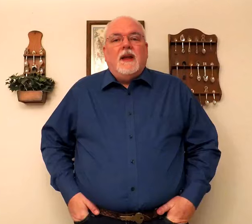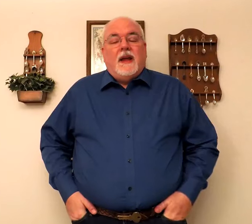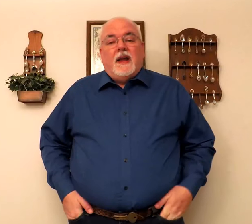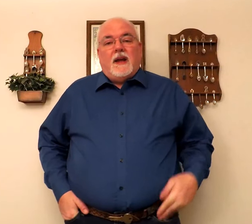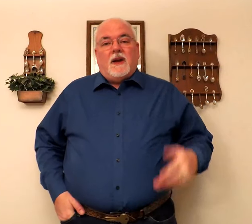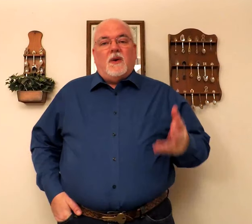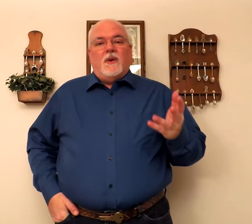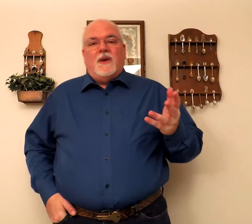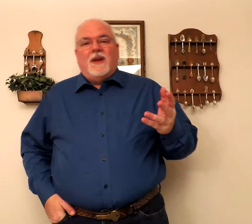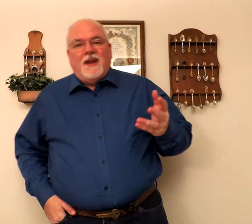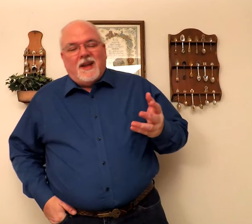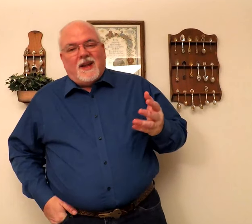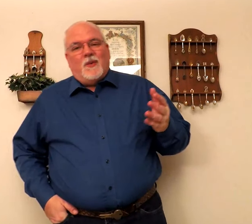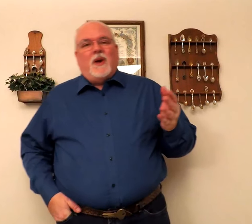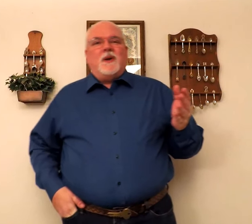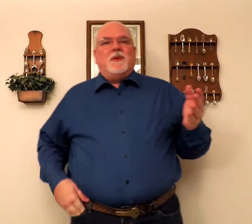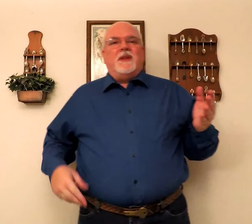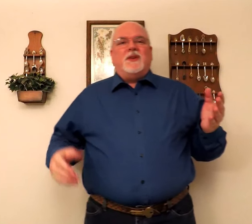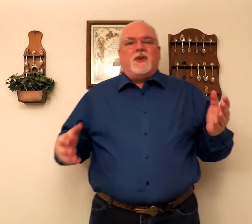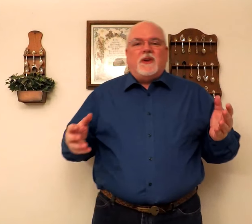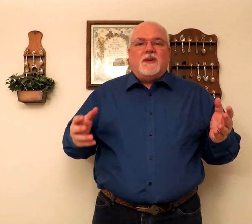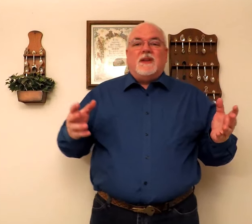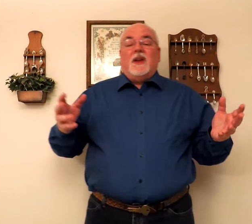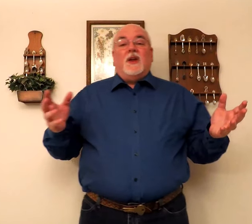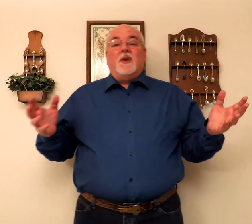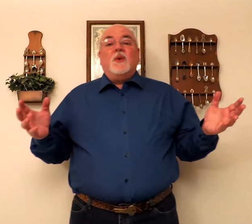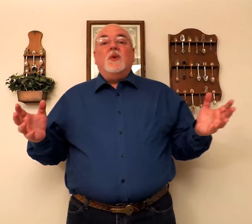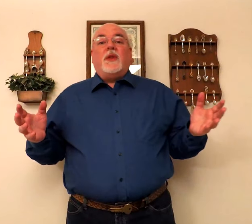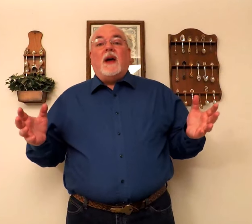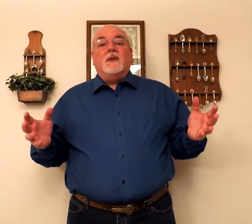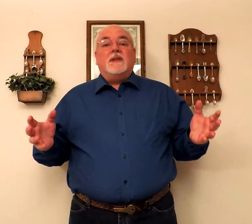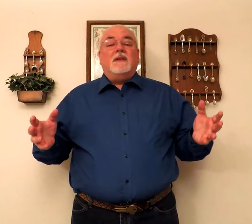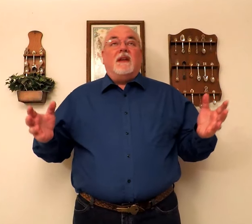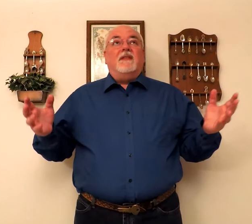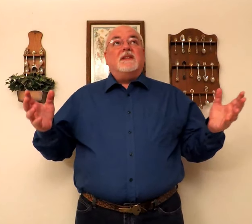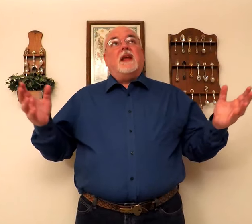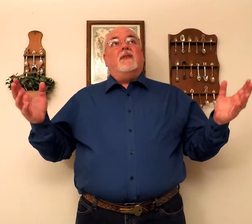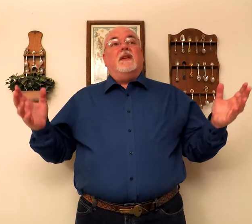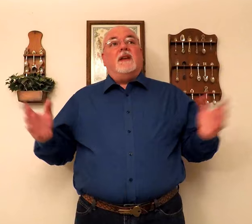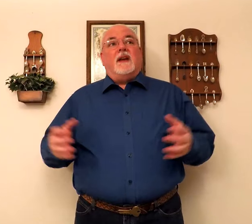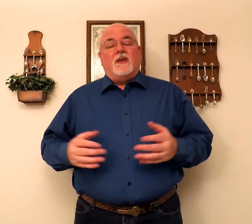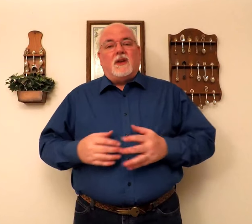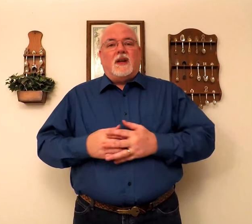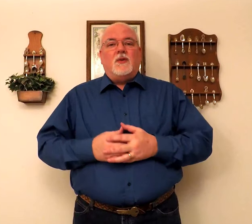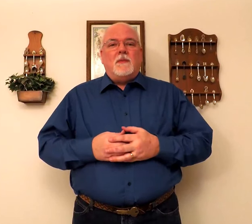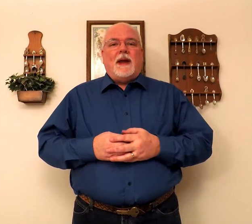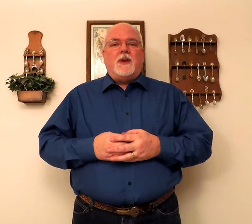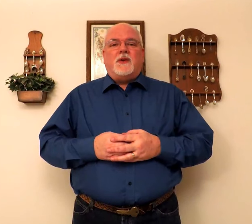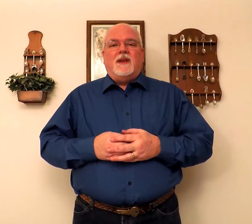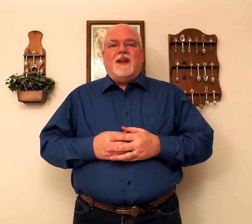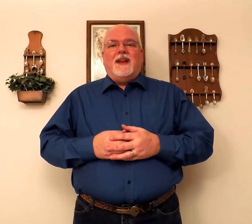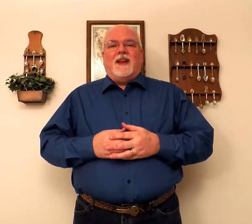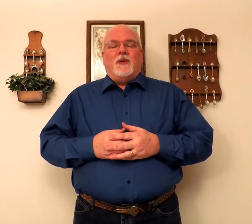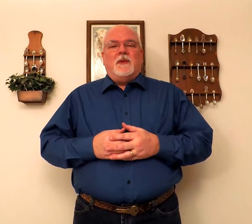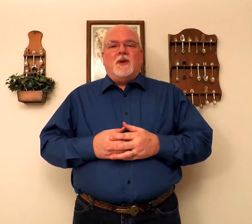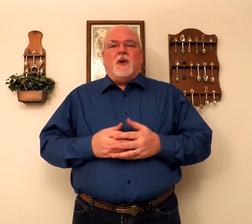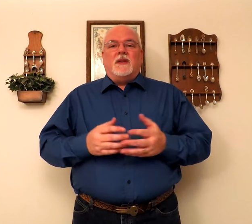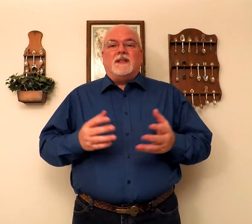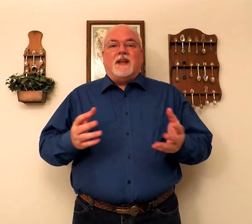Hello, and welcome to this year's 2017, as you can imagine. We've been doing this